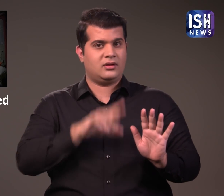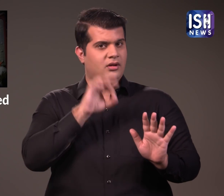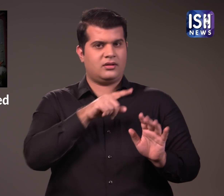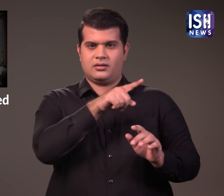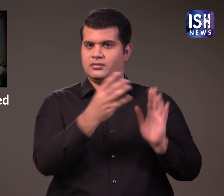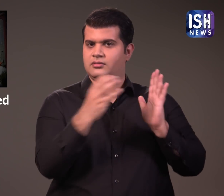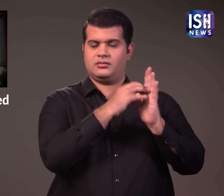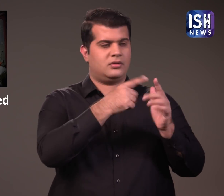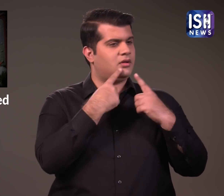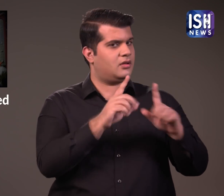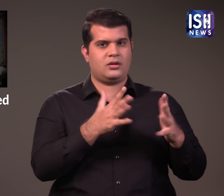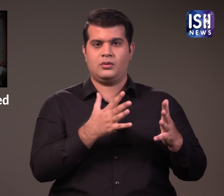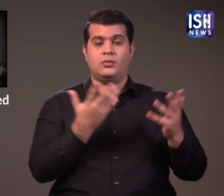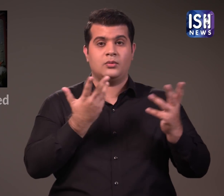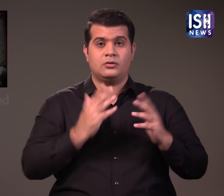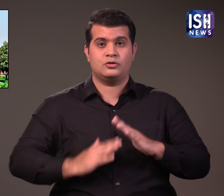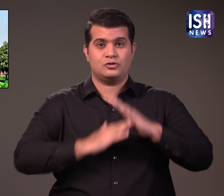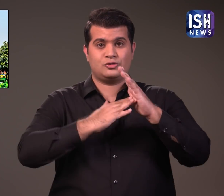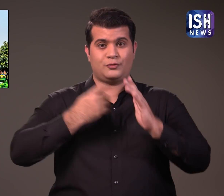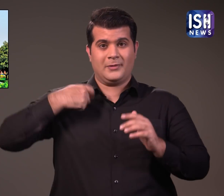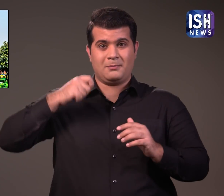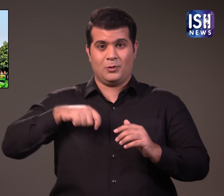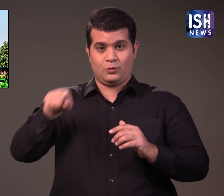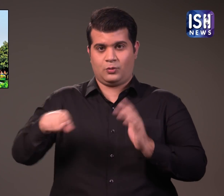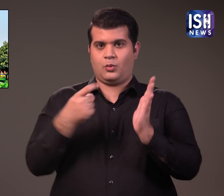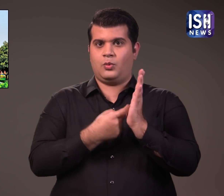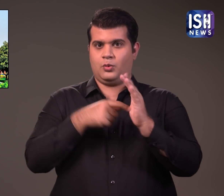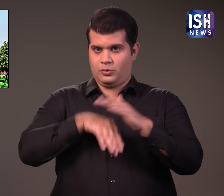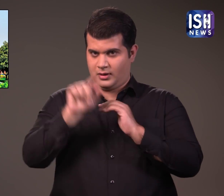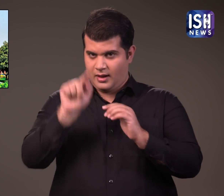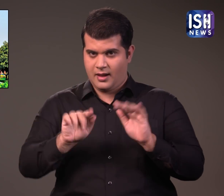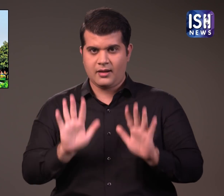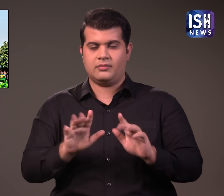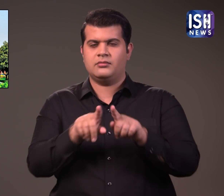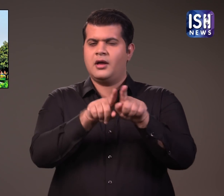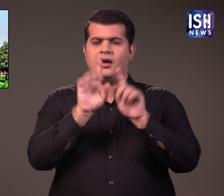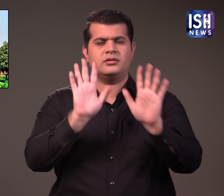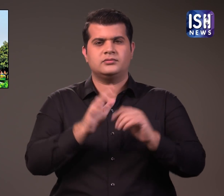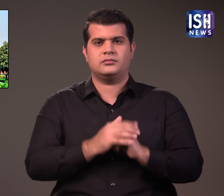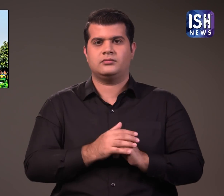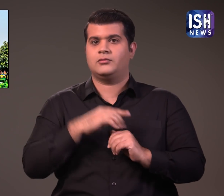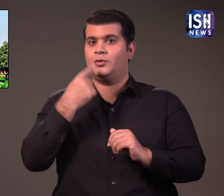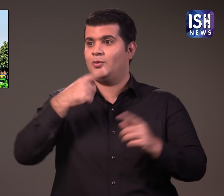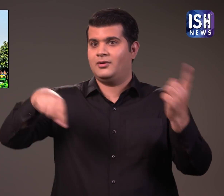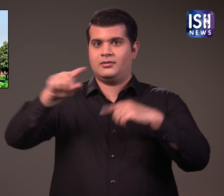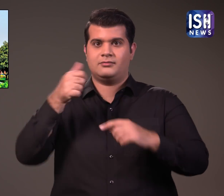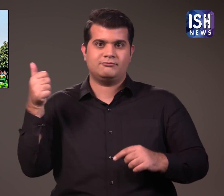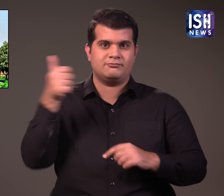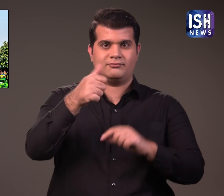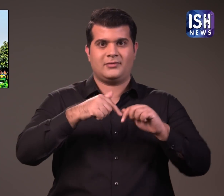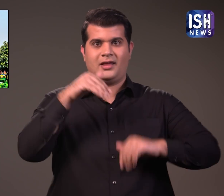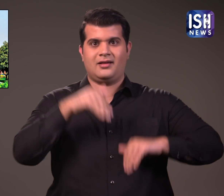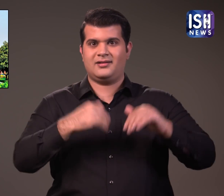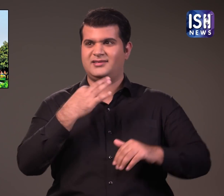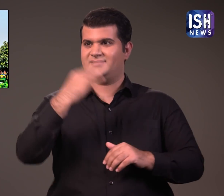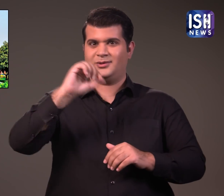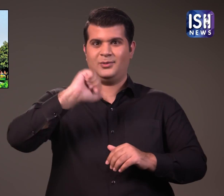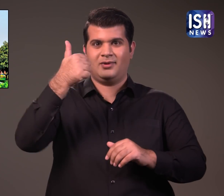Also, it is not allowed to put the image on the certificate because of the Supreme Court's rules. For example, when politicians create